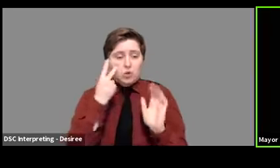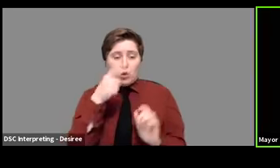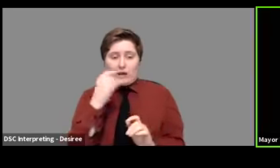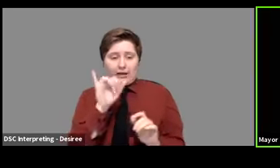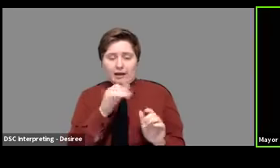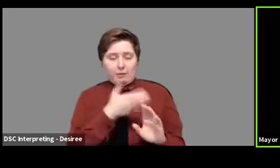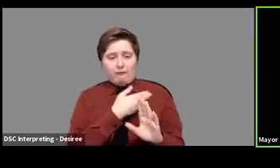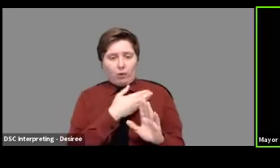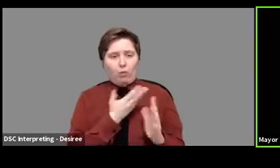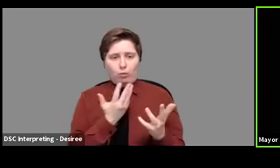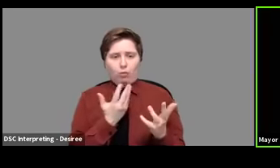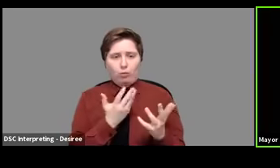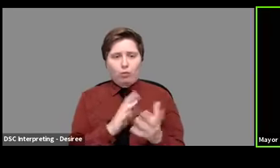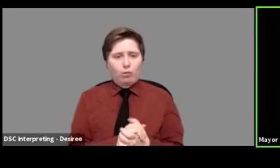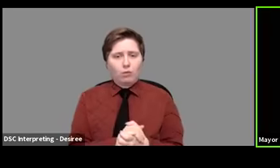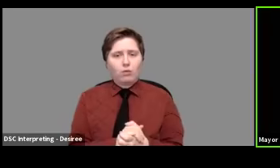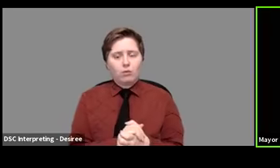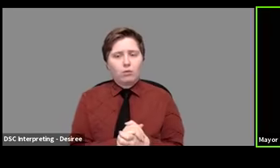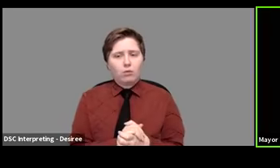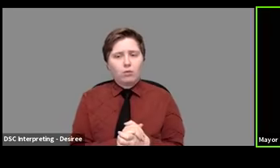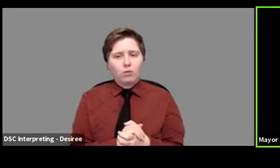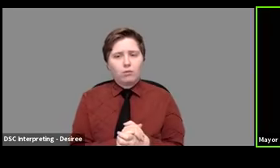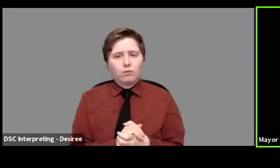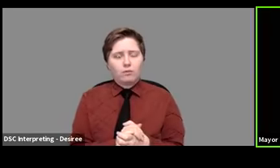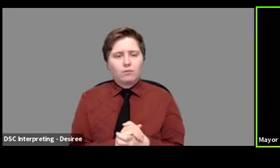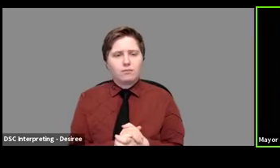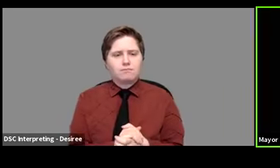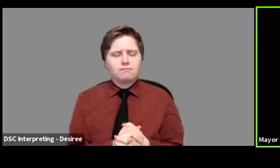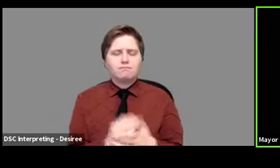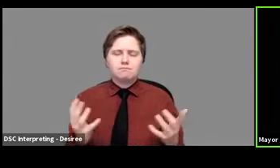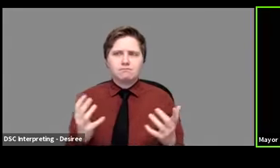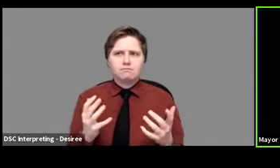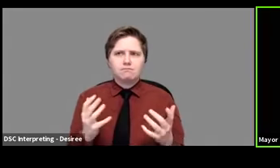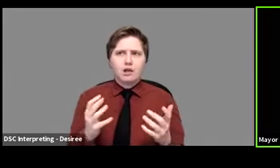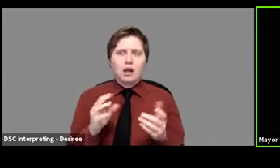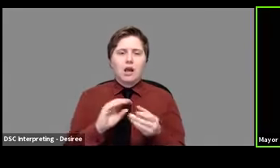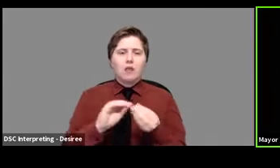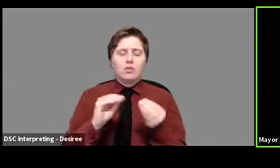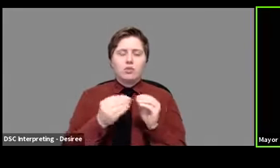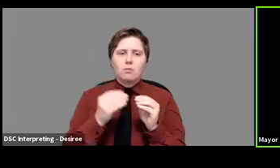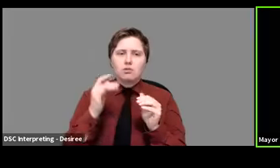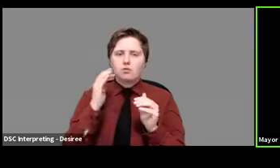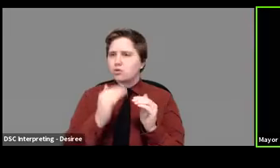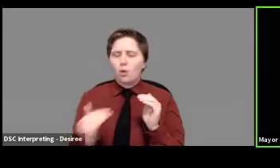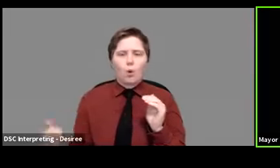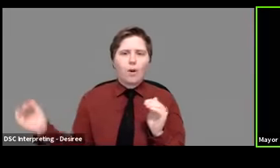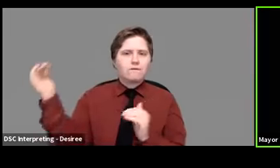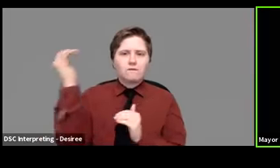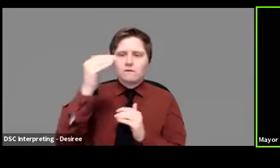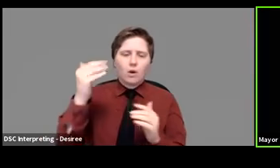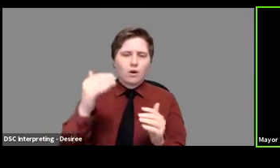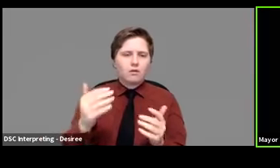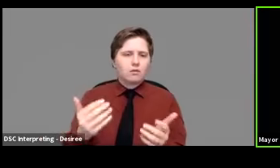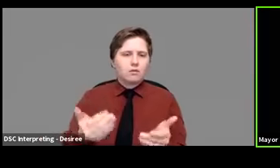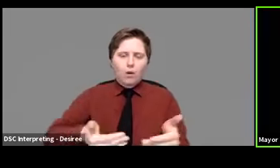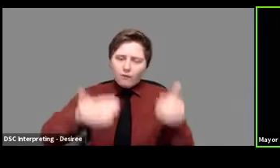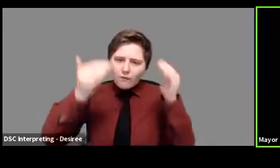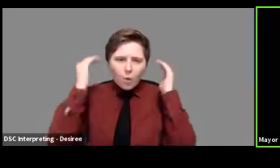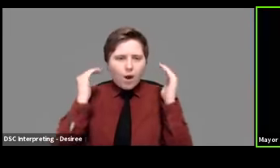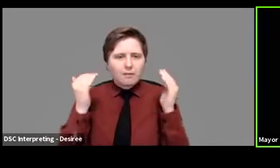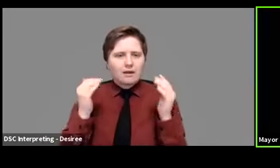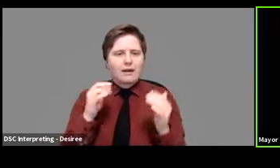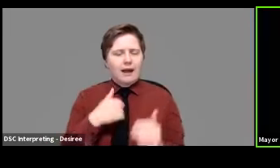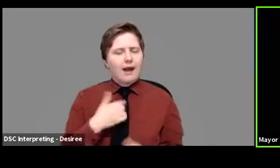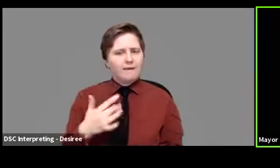the, um, how about this? The numbers are so overwhelming. Uh, that I feel